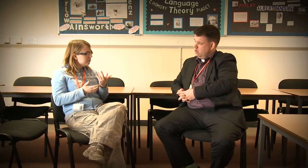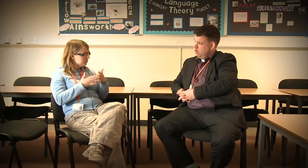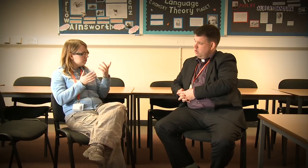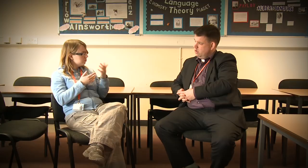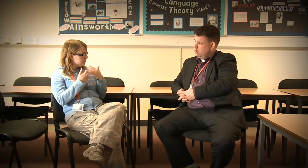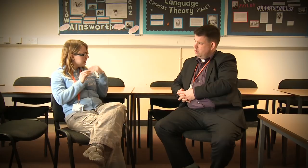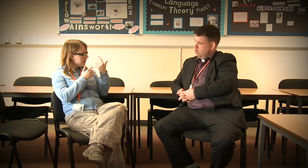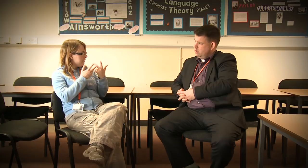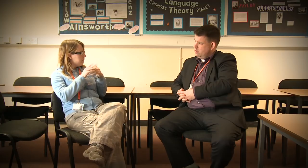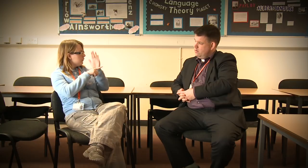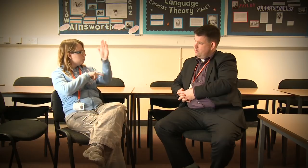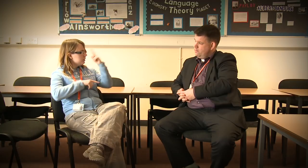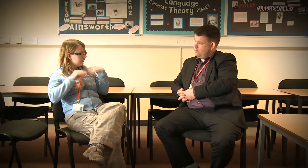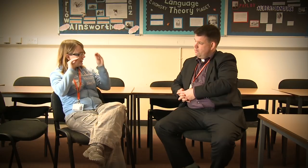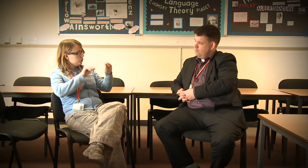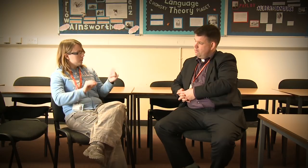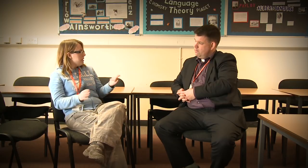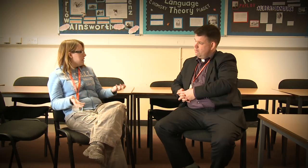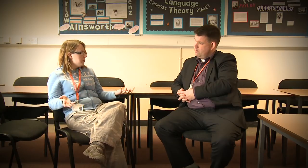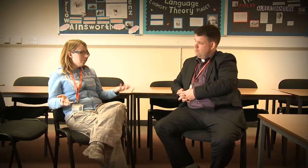You never know, they could even become tutors themselves one day.